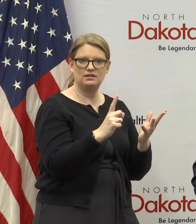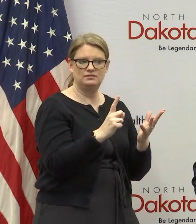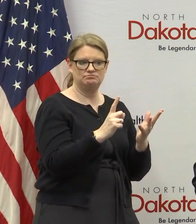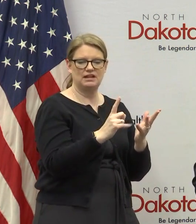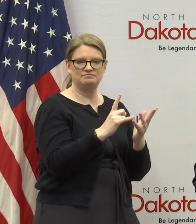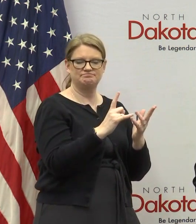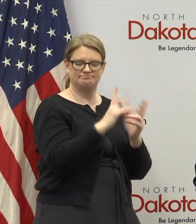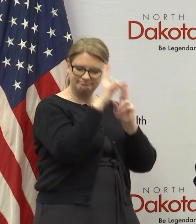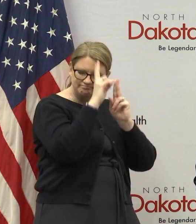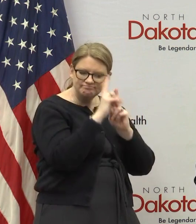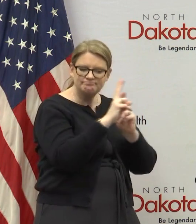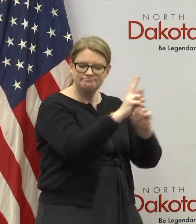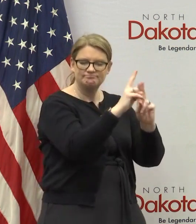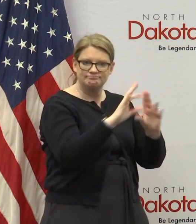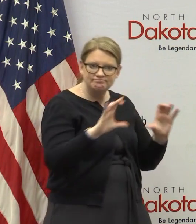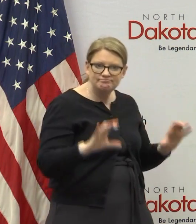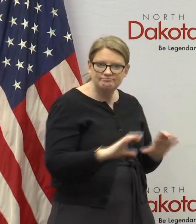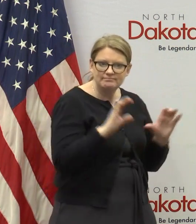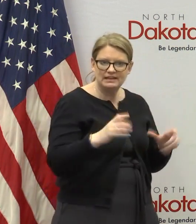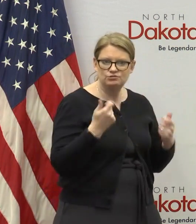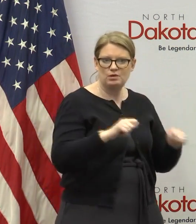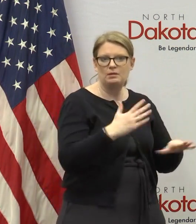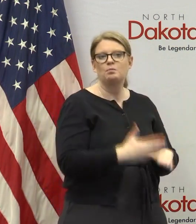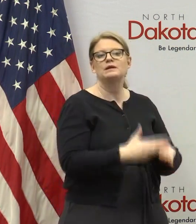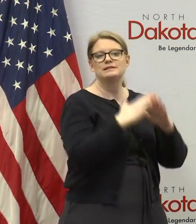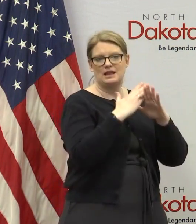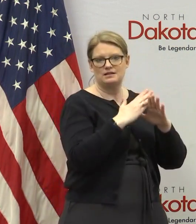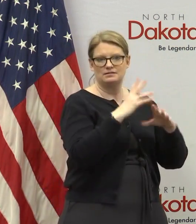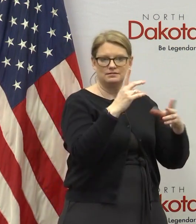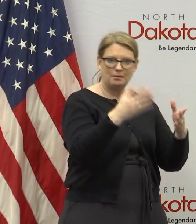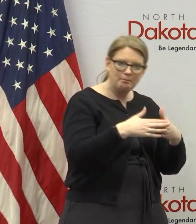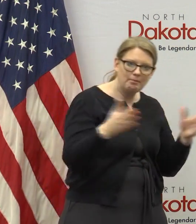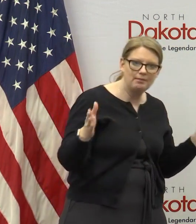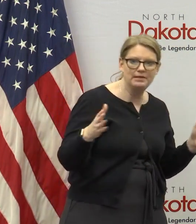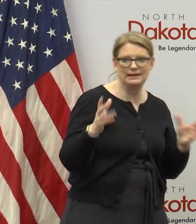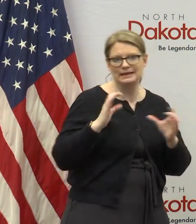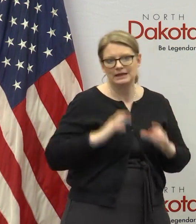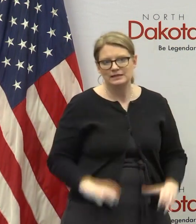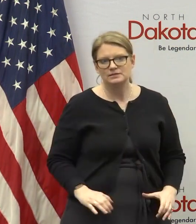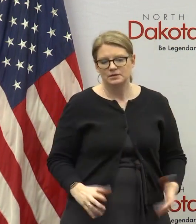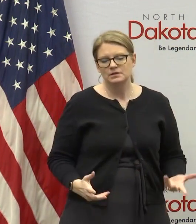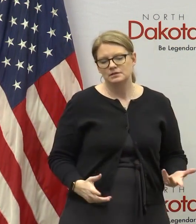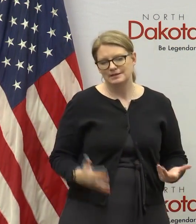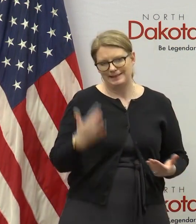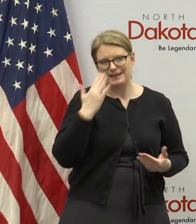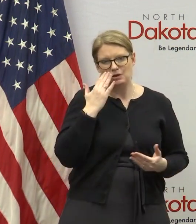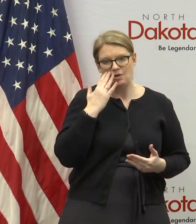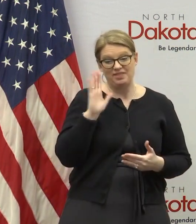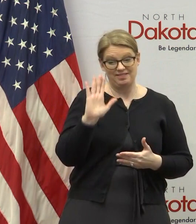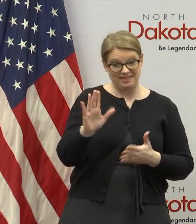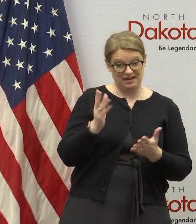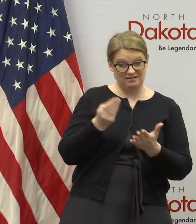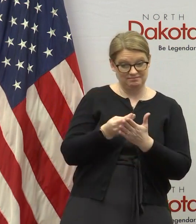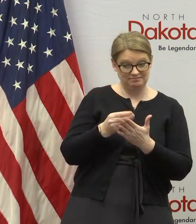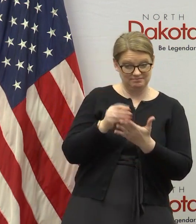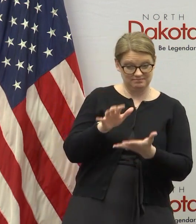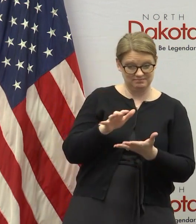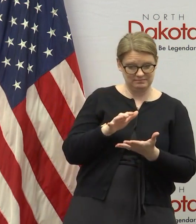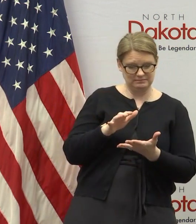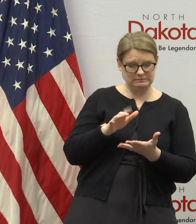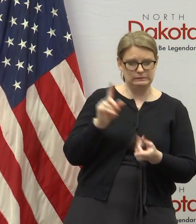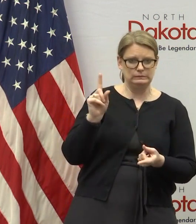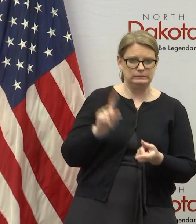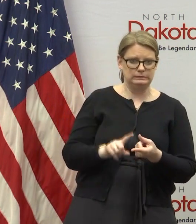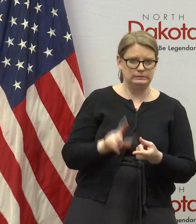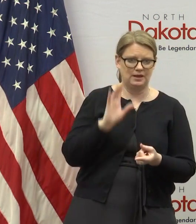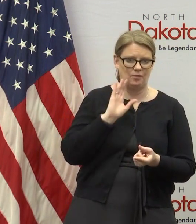to uh you know help protect the public and their customers and their employees even when they know that it's going to affect their bottom line uh again as as